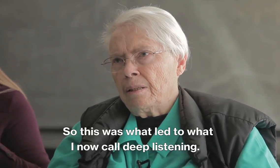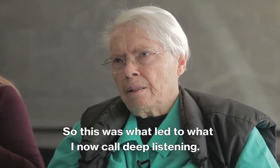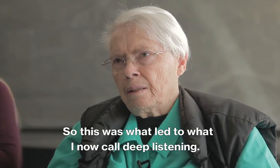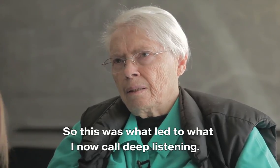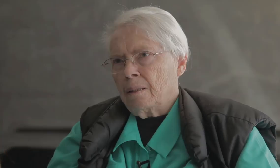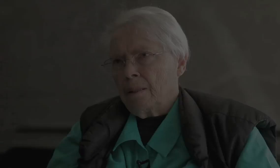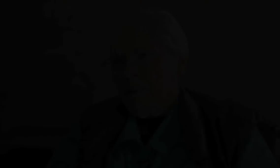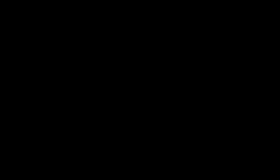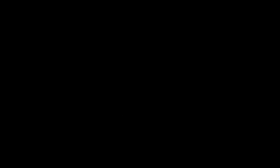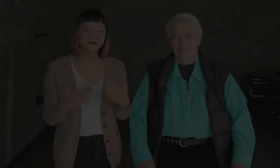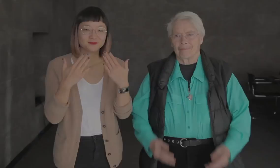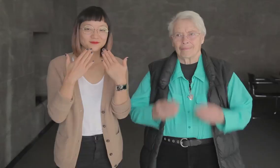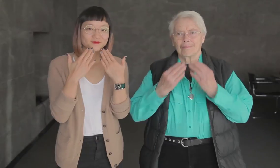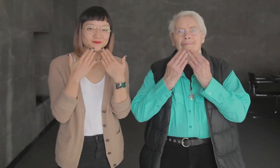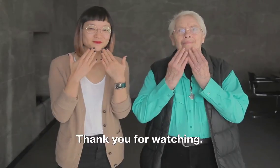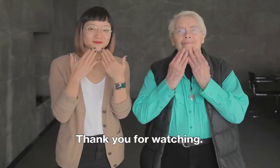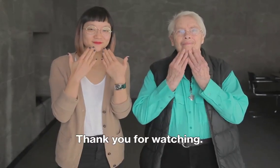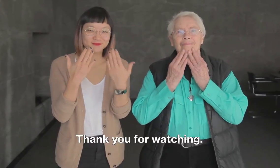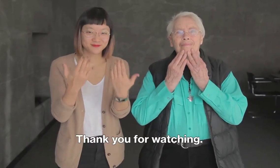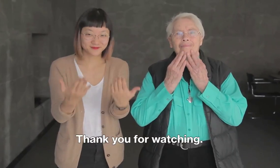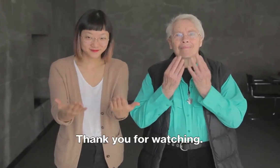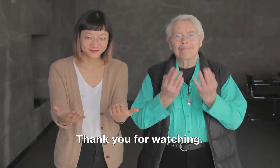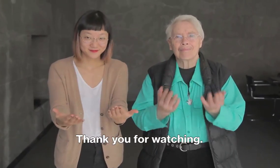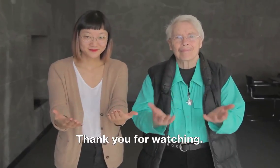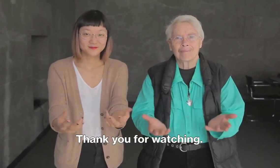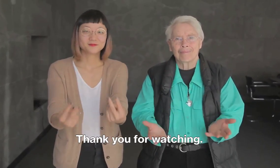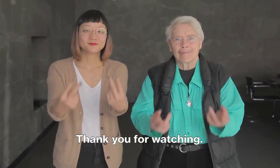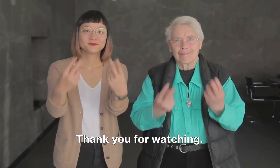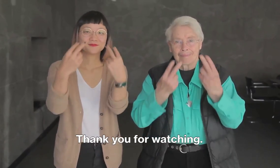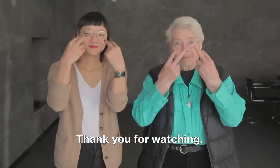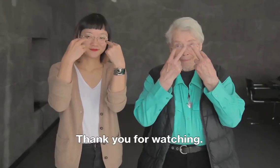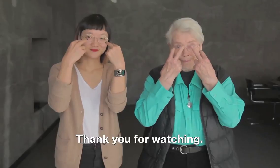... ... Thank